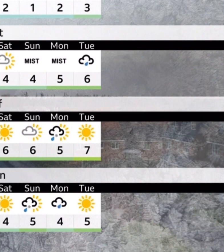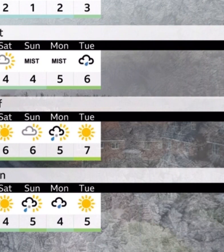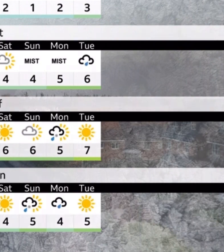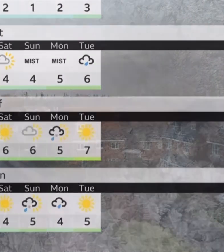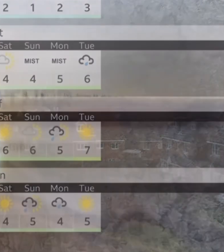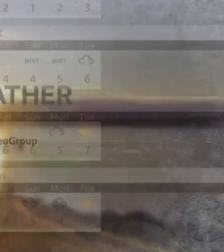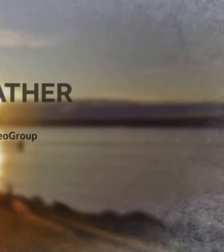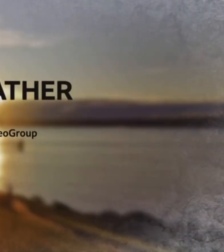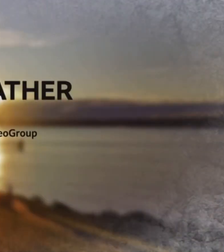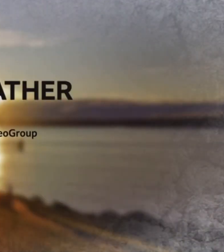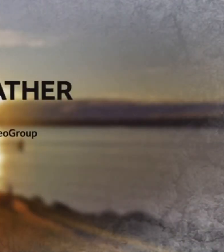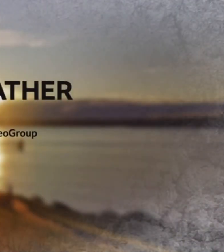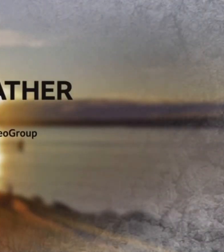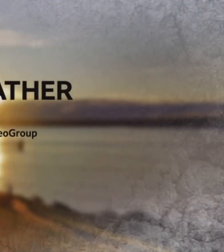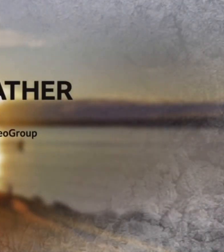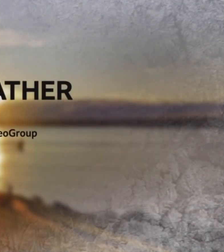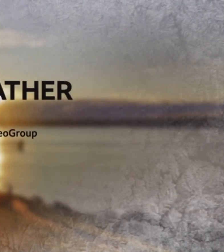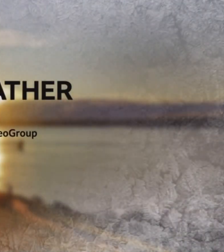night.